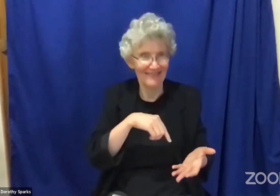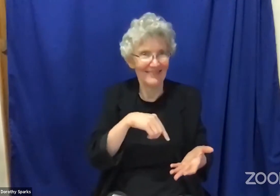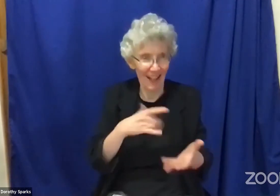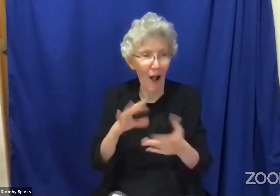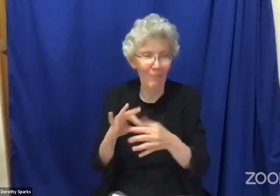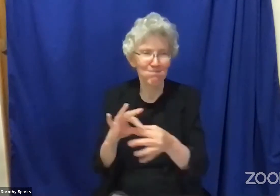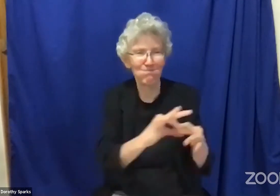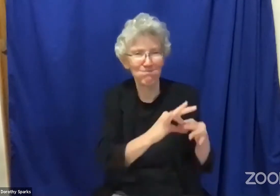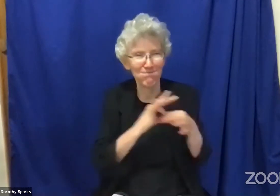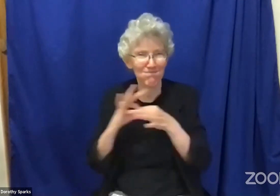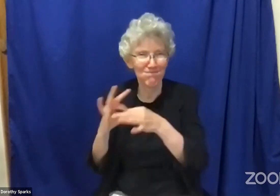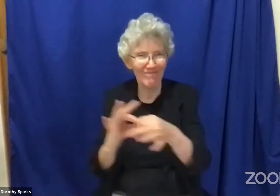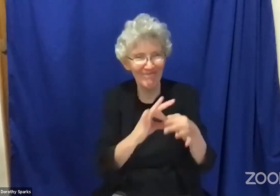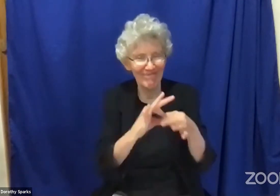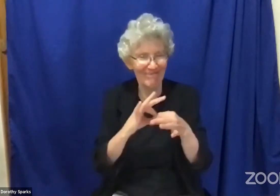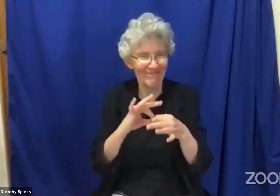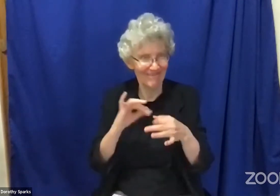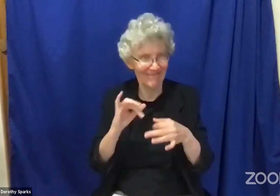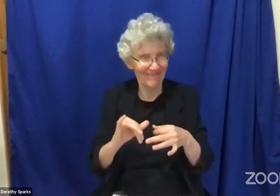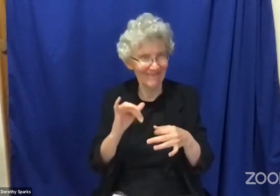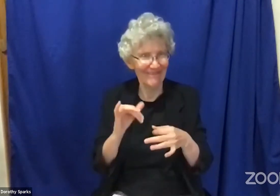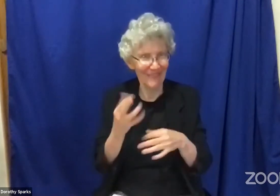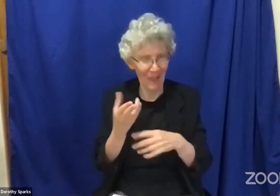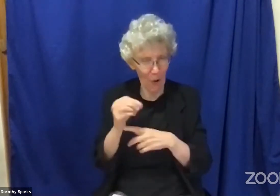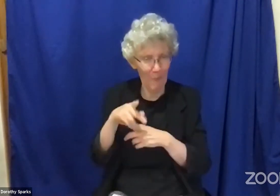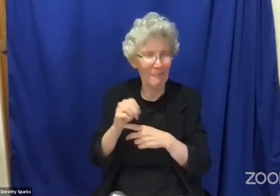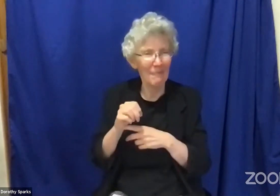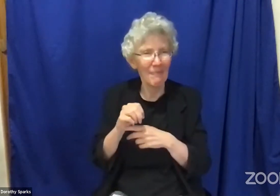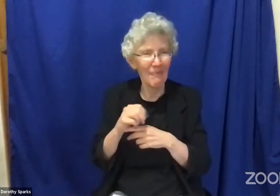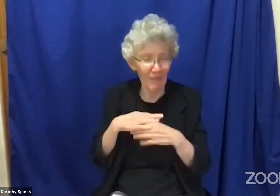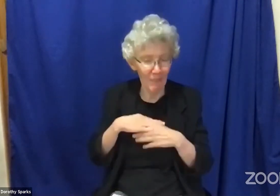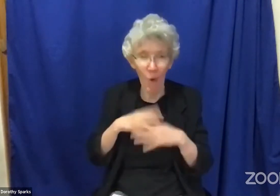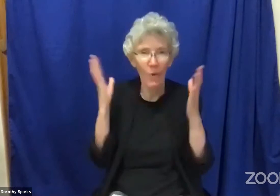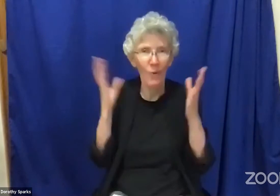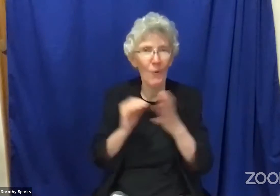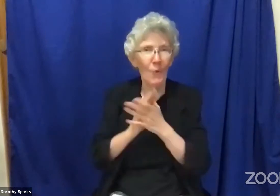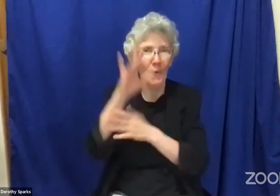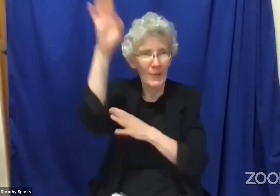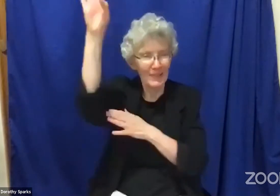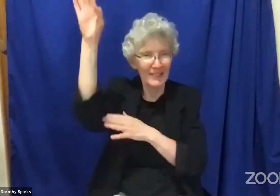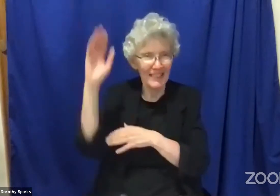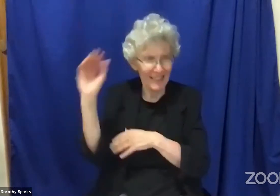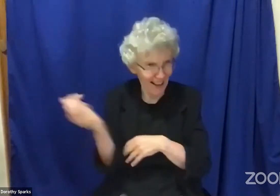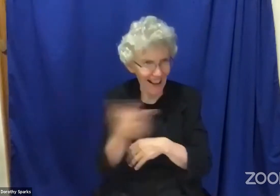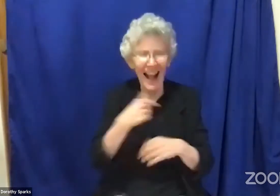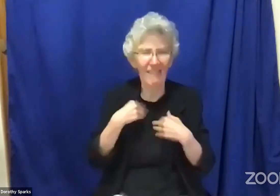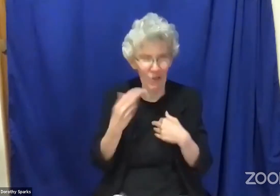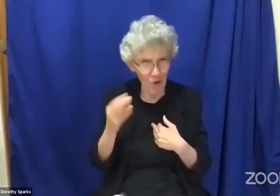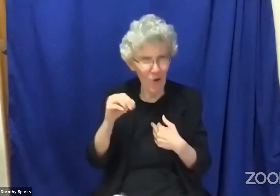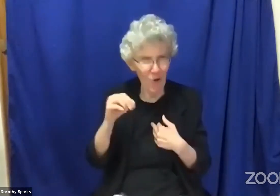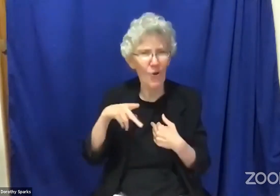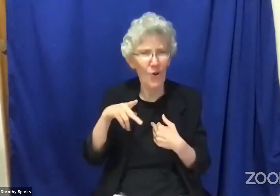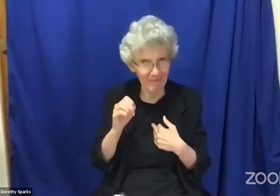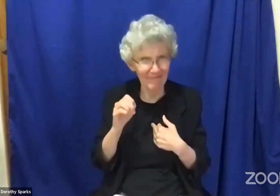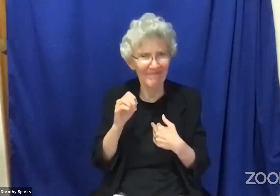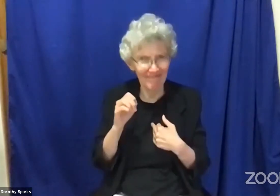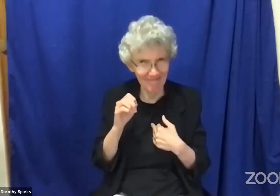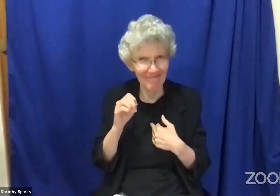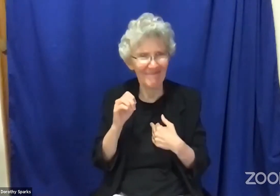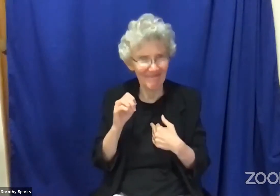hope and life for all of them and brought unity among the people there and so